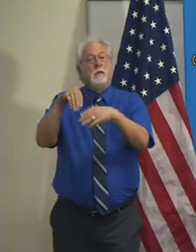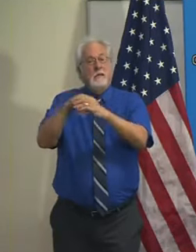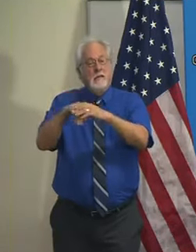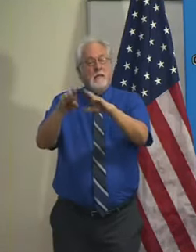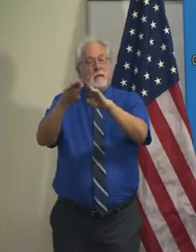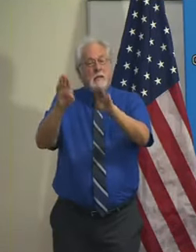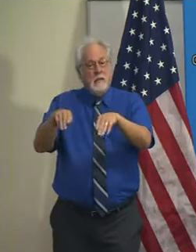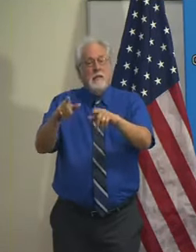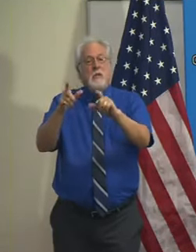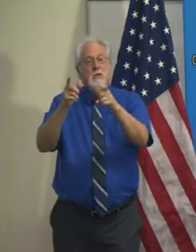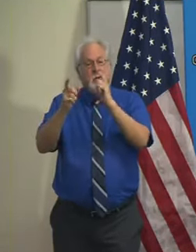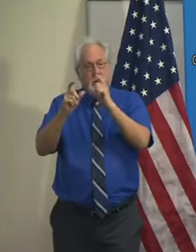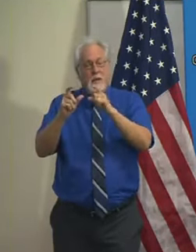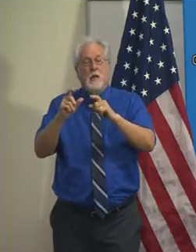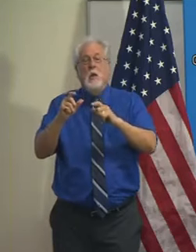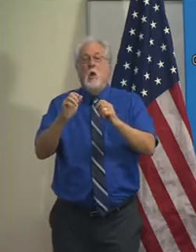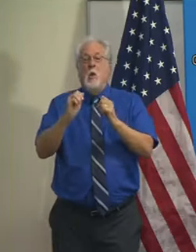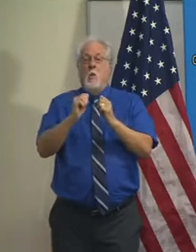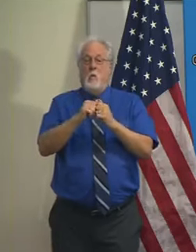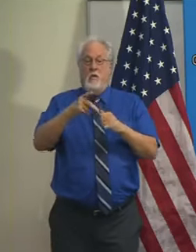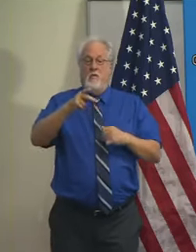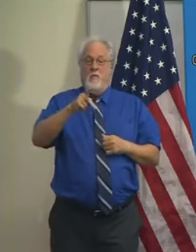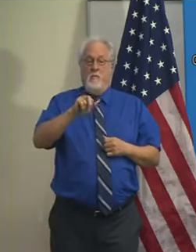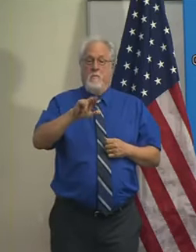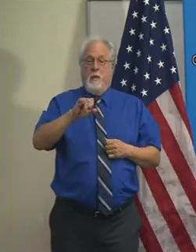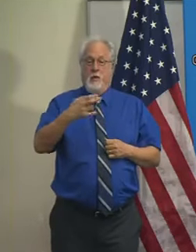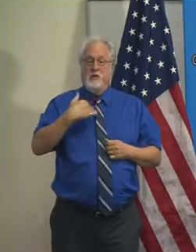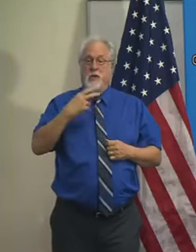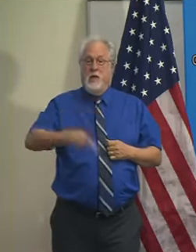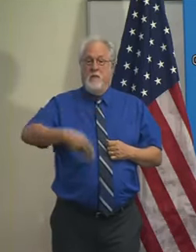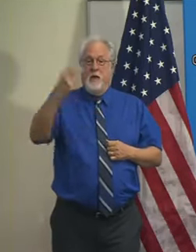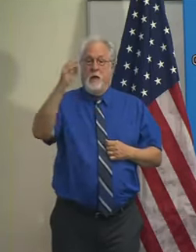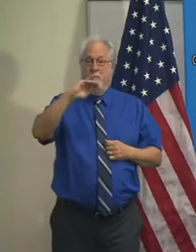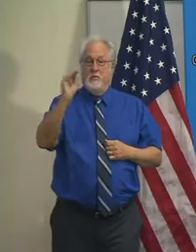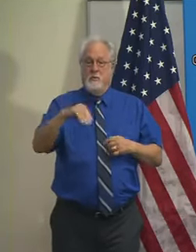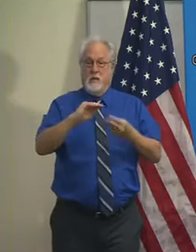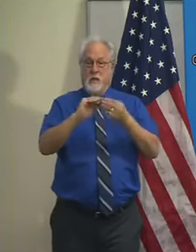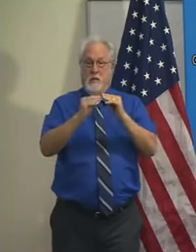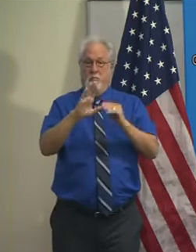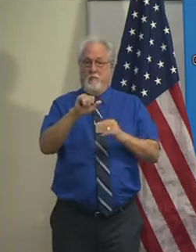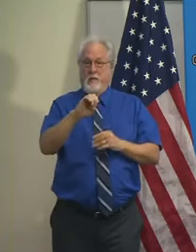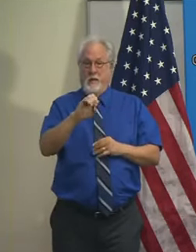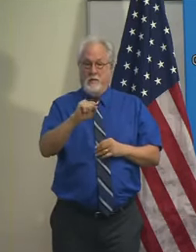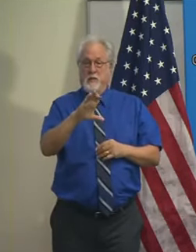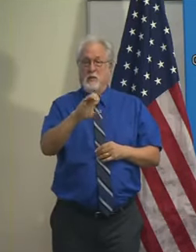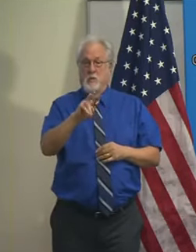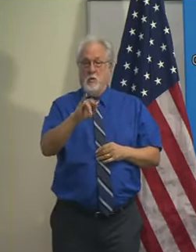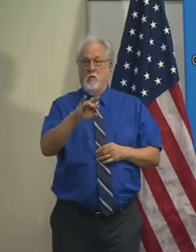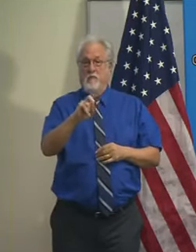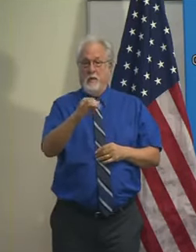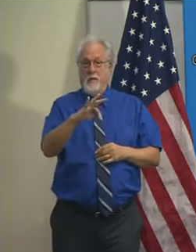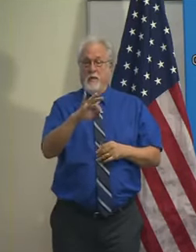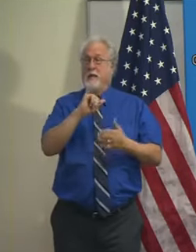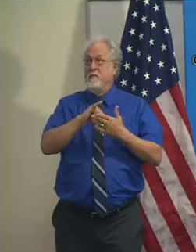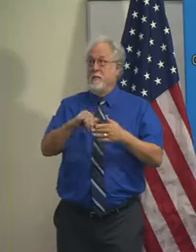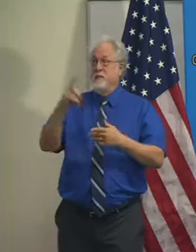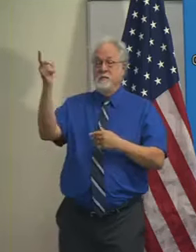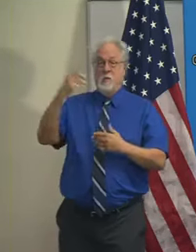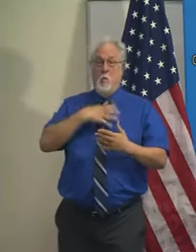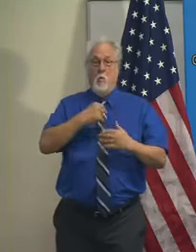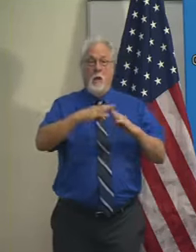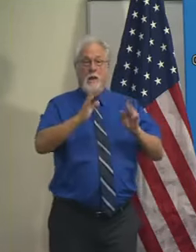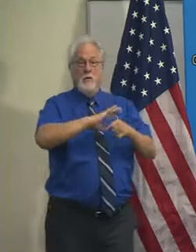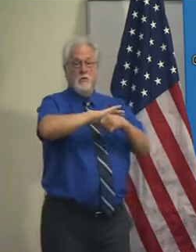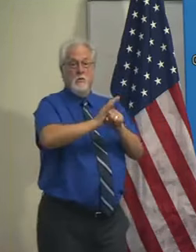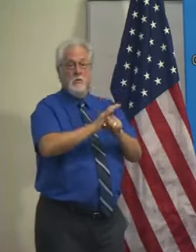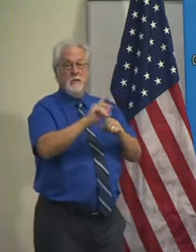with high incidence of COVID-19, and as I mentioned, that's a continued recommendation of the White House Coronavirus Task